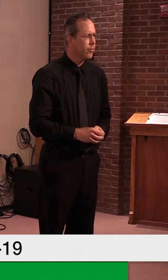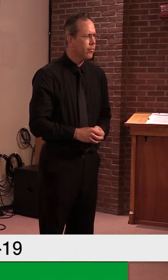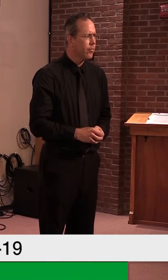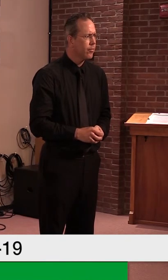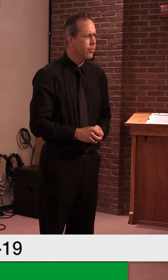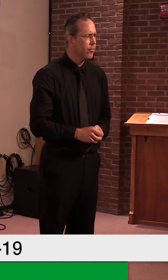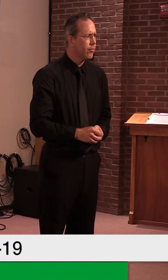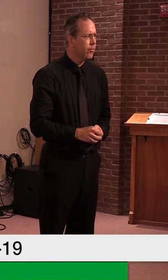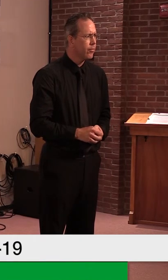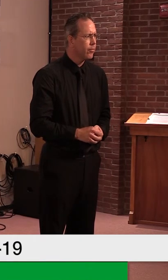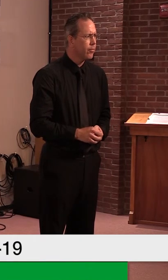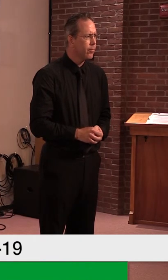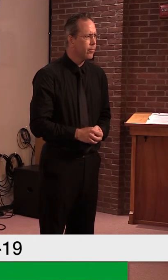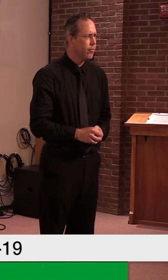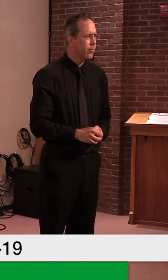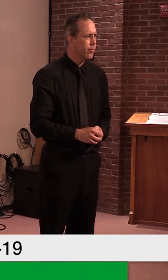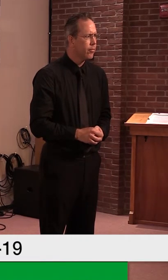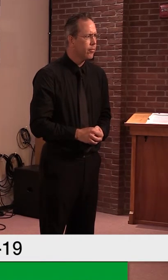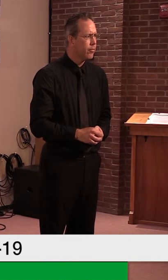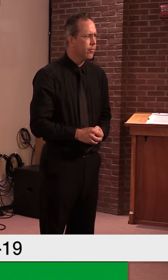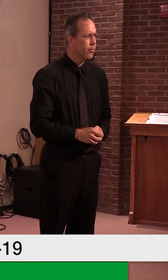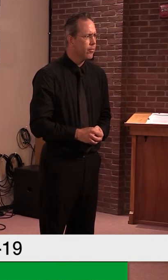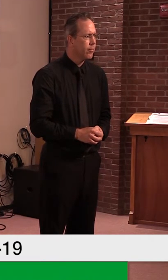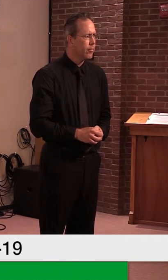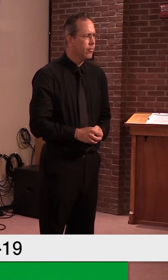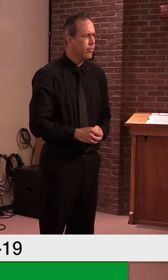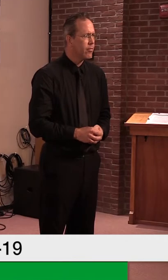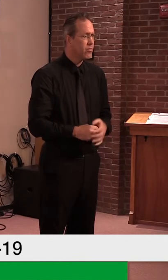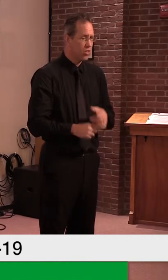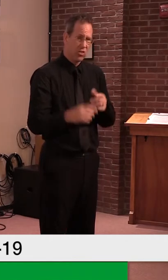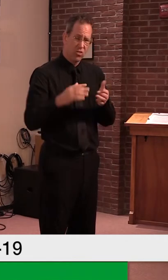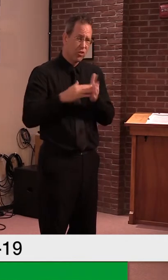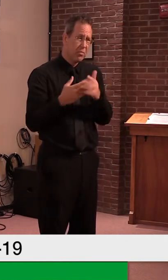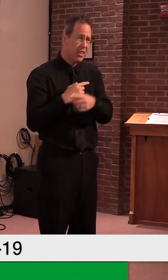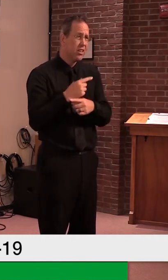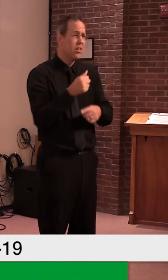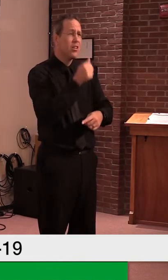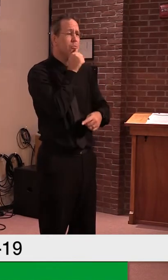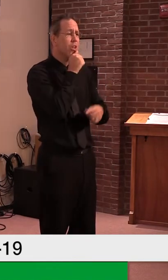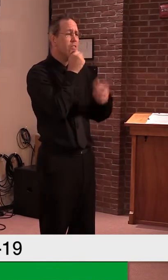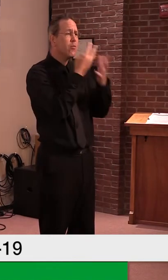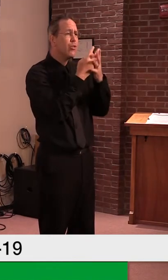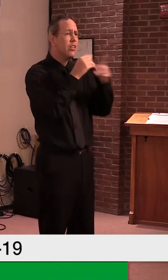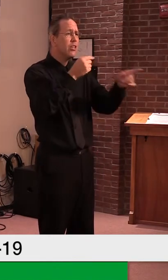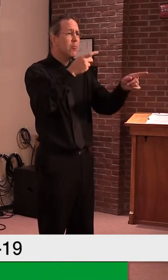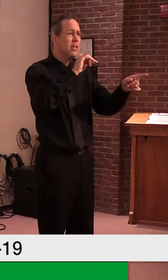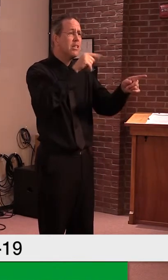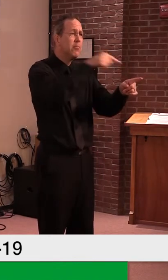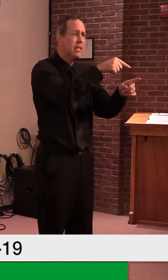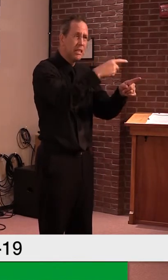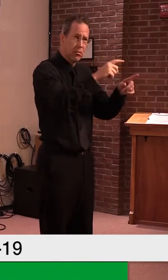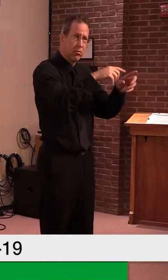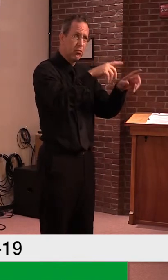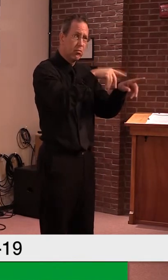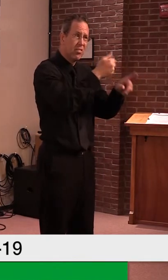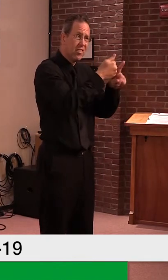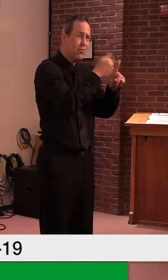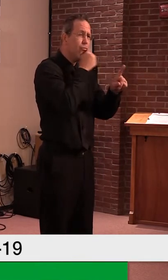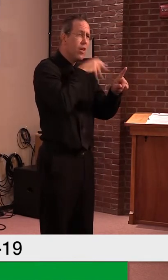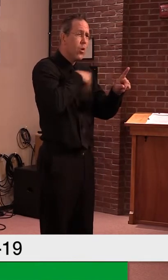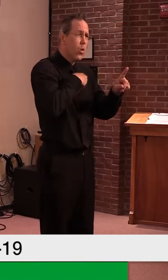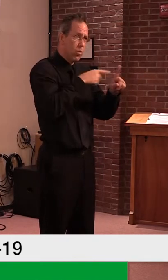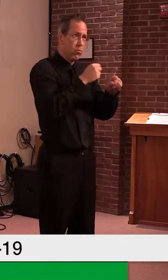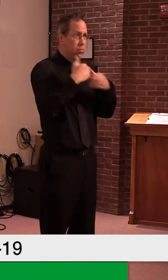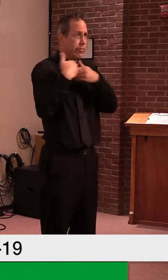those people on the other side of the contract. I think it's both, to be honest with you. I, I think, I, and I, I think I'm acknowledging